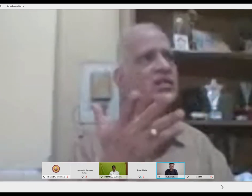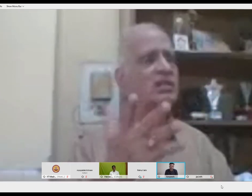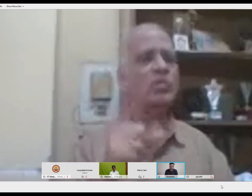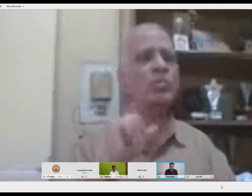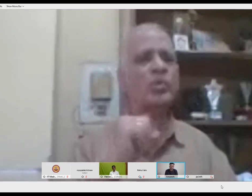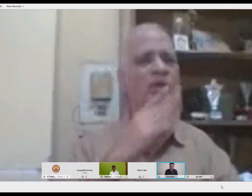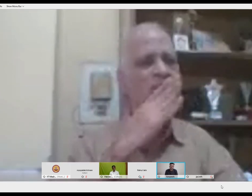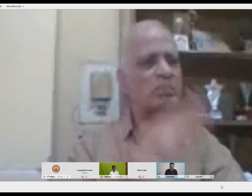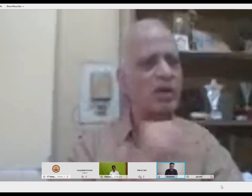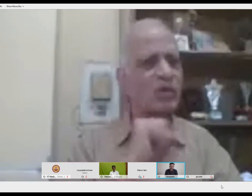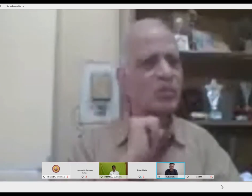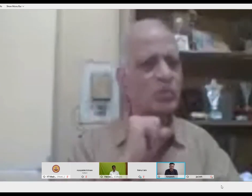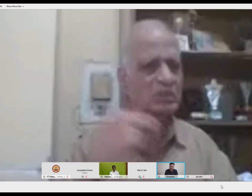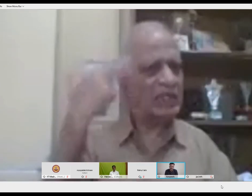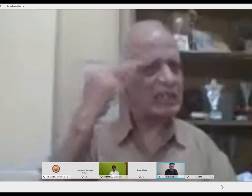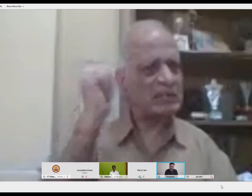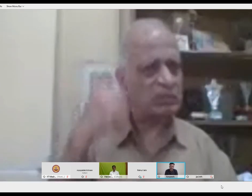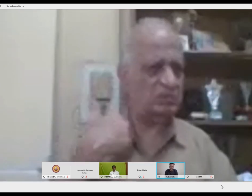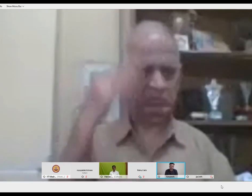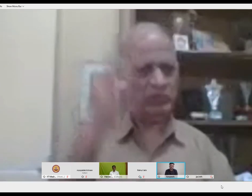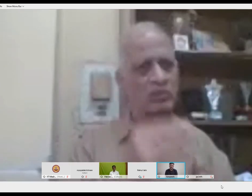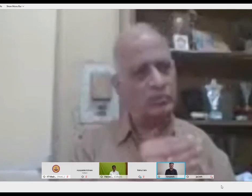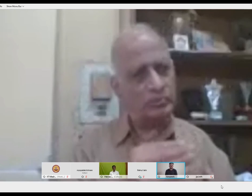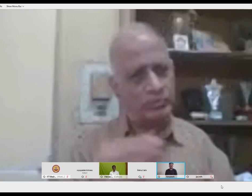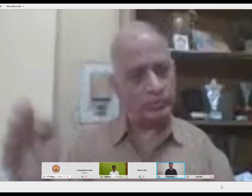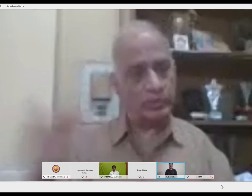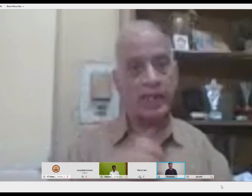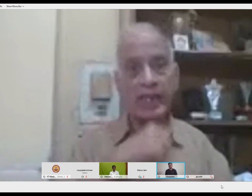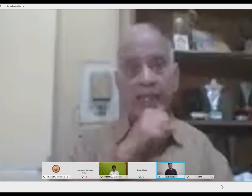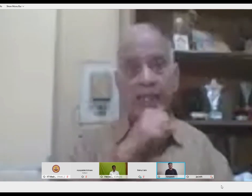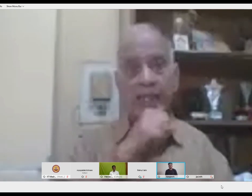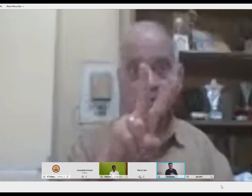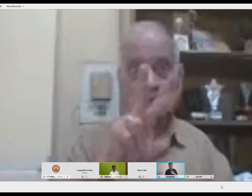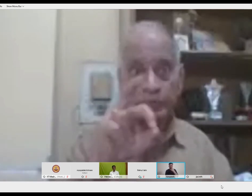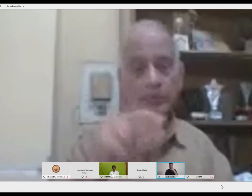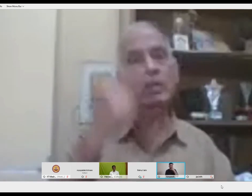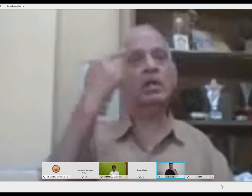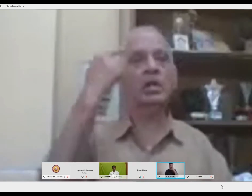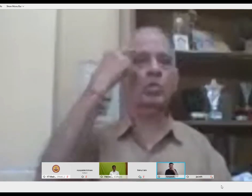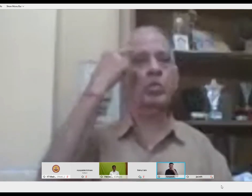independence at around 1947, at that point of time, sign language was not allowed to be used much.